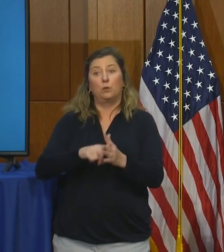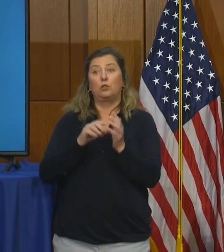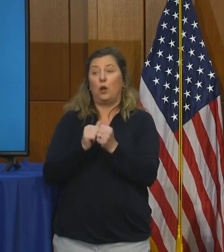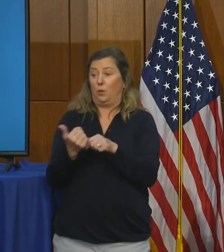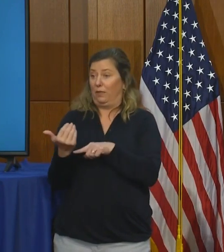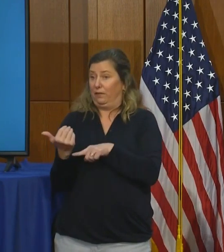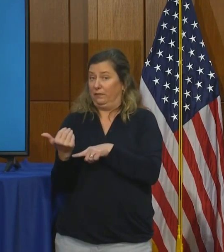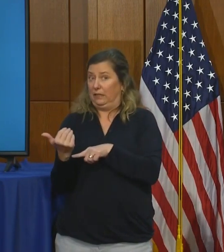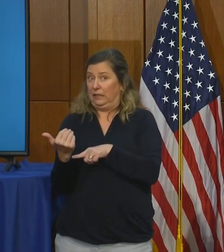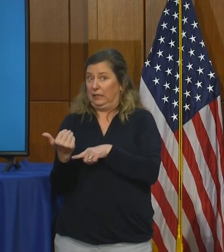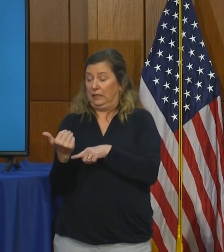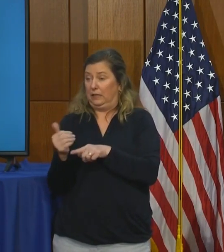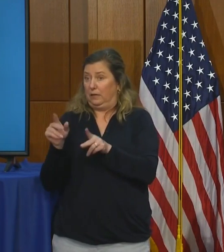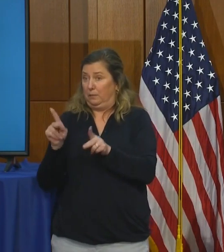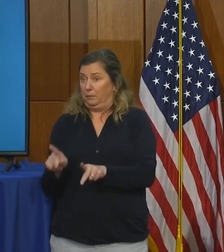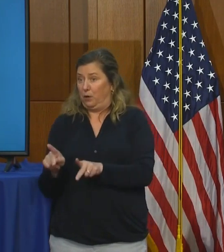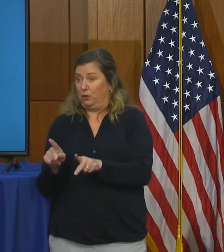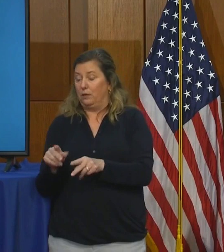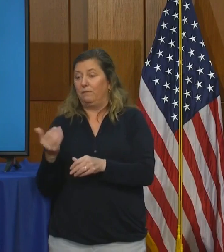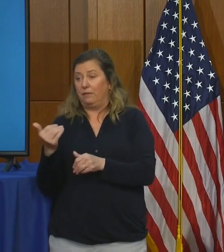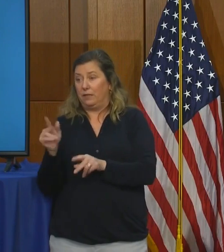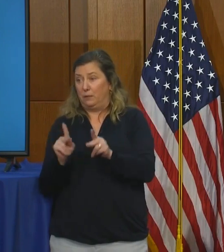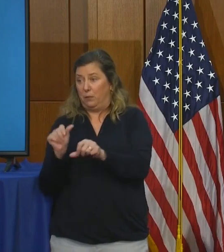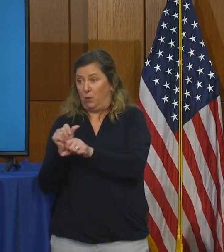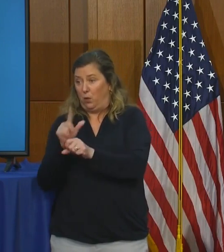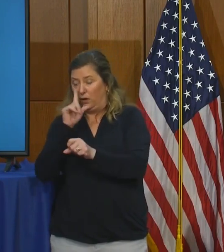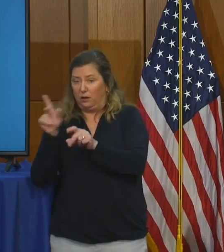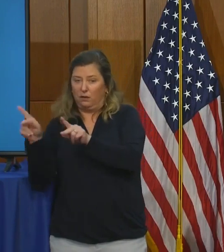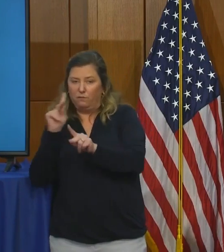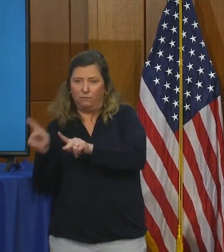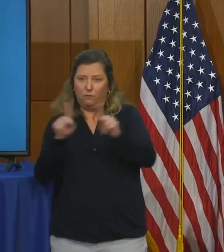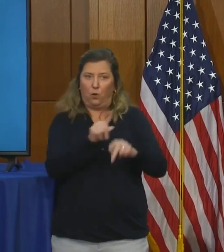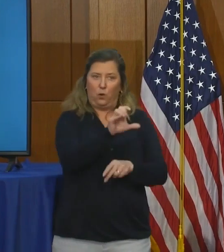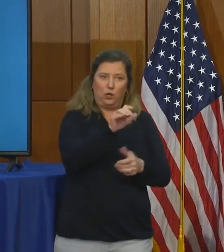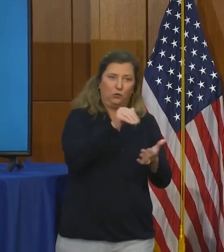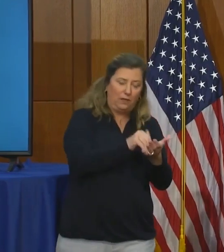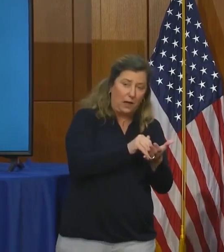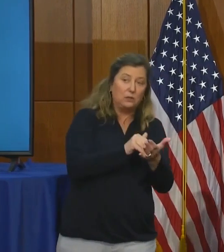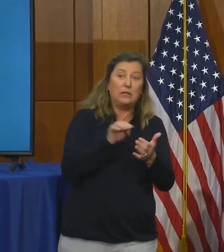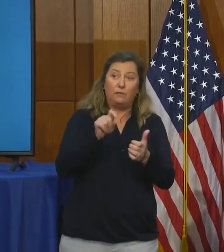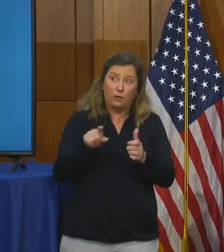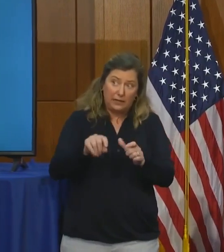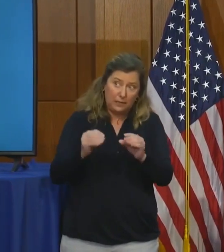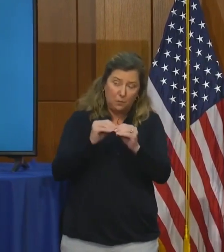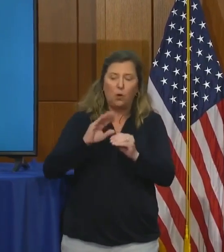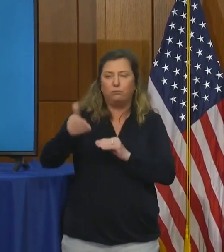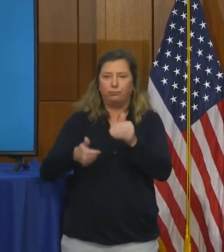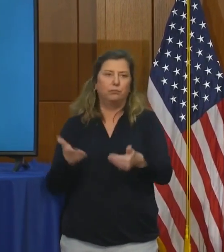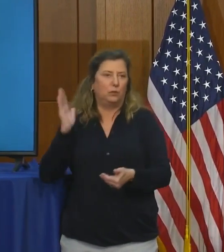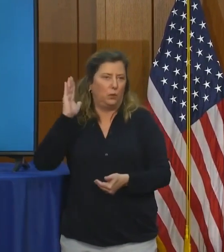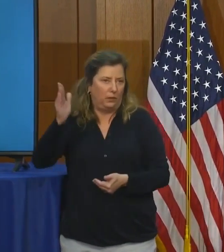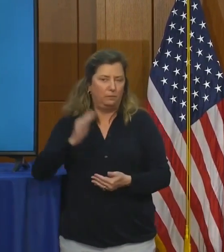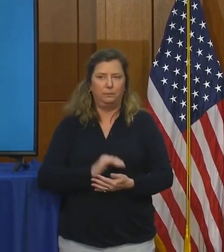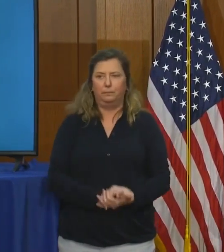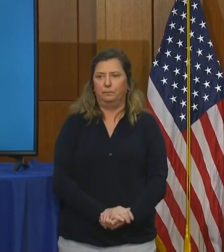15 per 100,000 and ramp up from there as needed. Thank you.